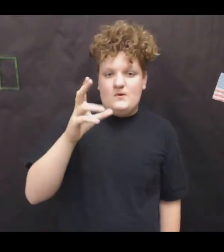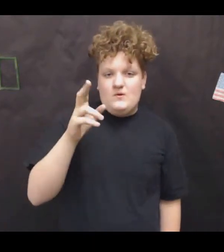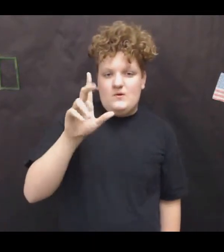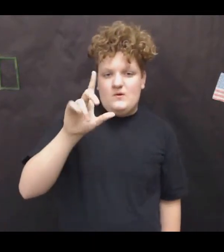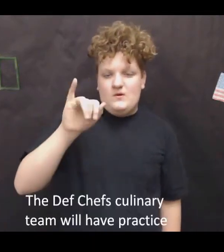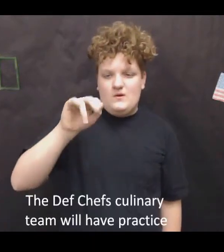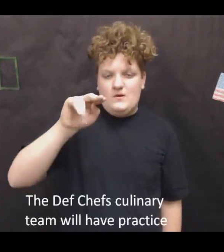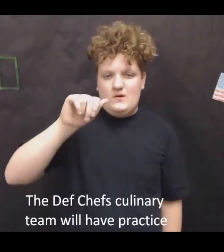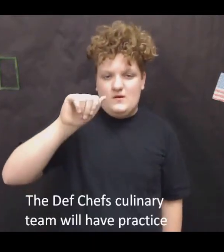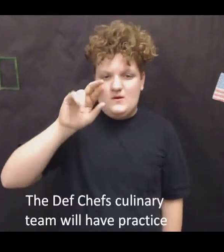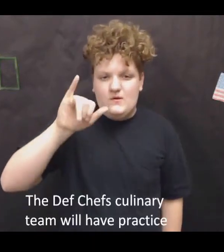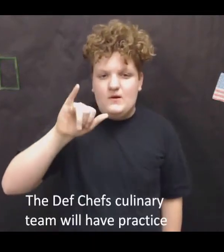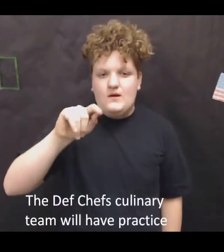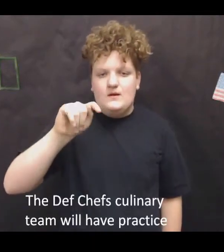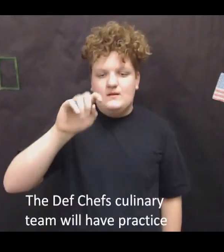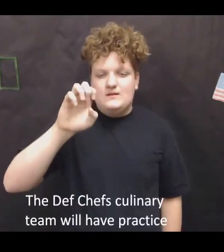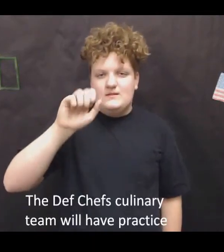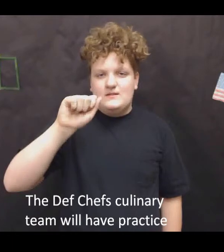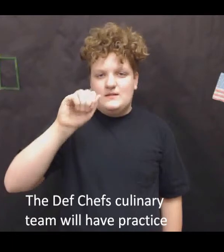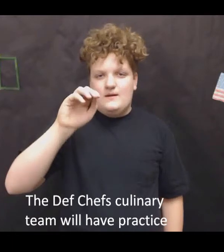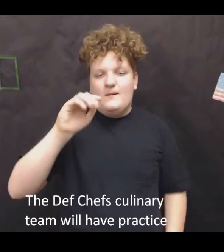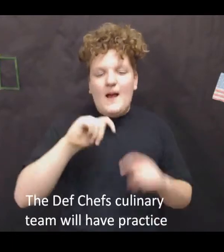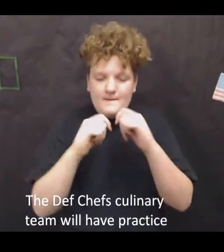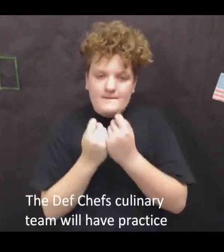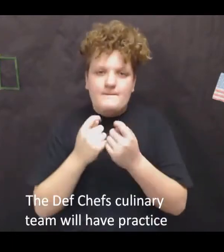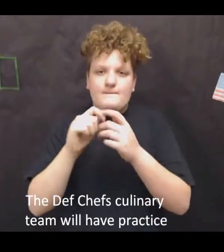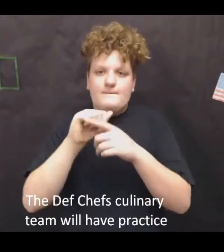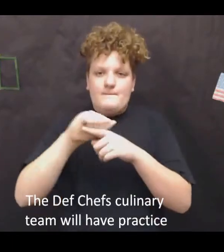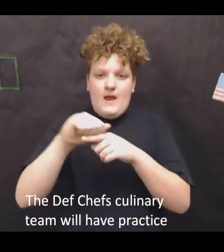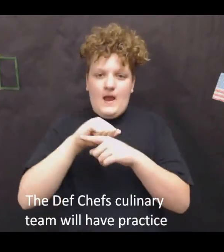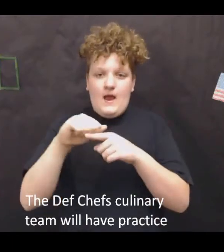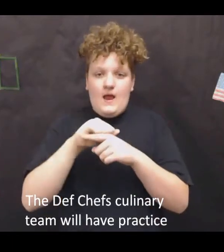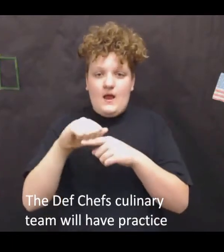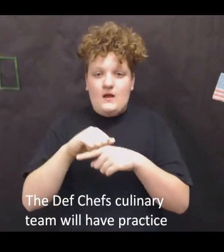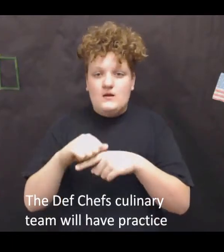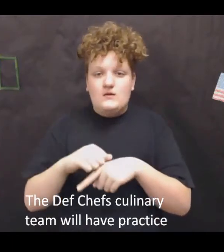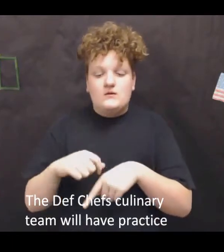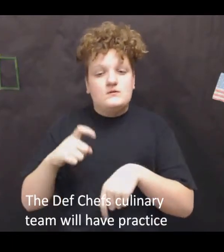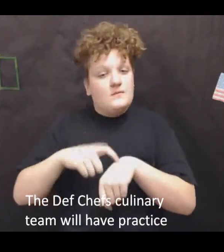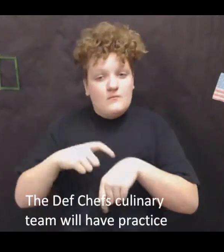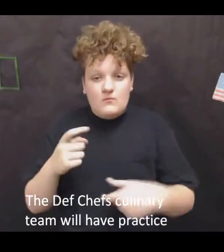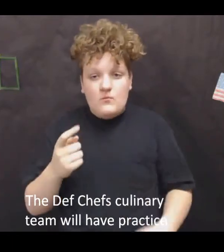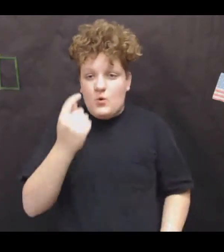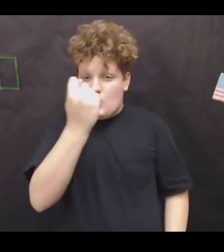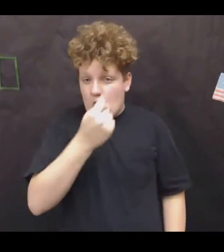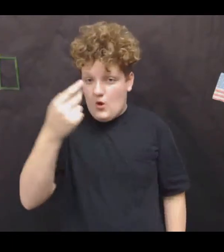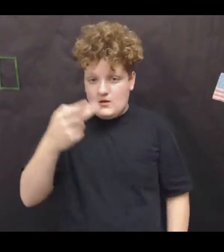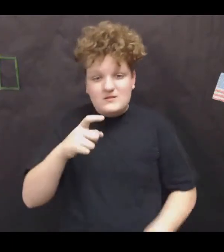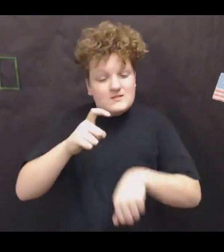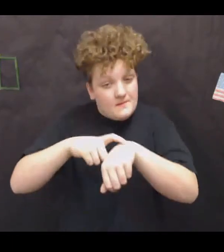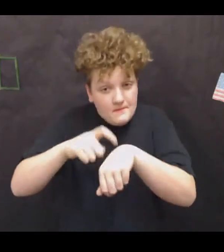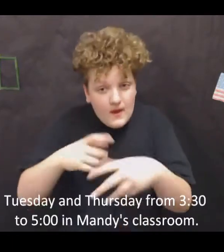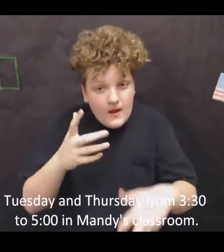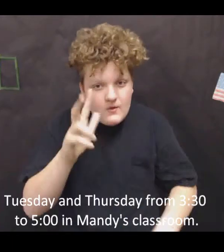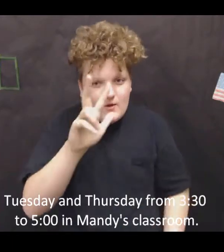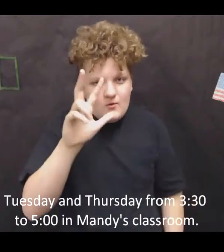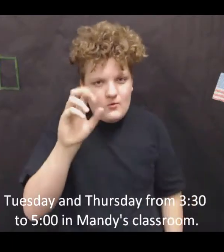The Deaf Chef culinary team will have practice Tuesday and Thursday